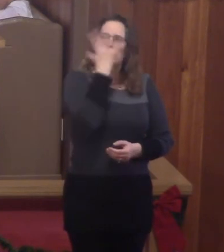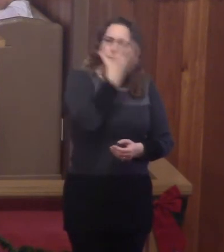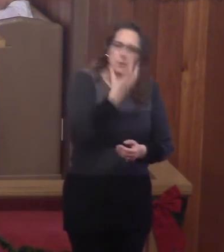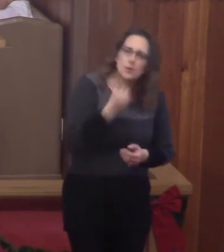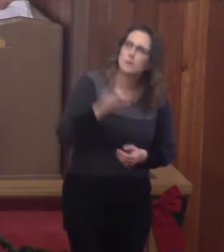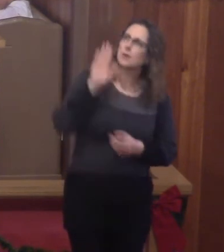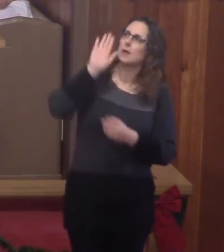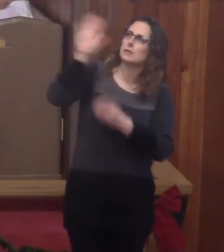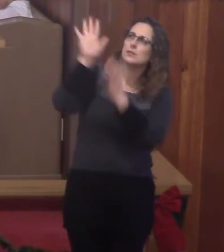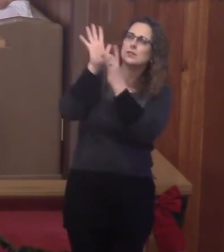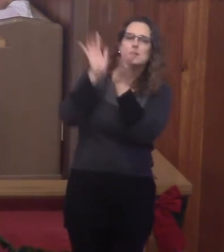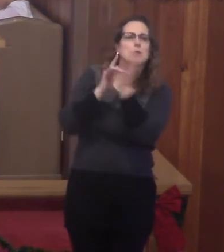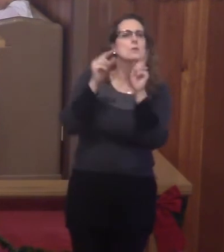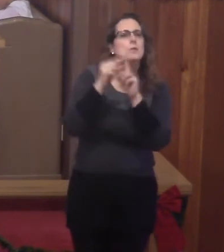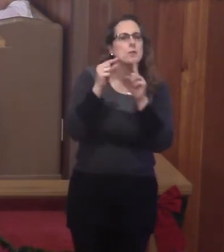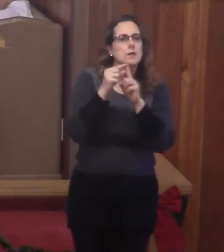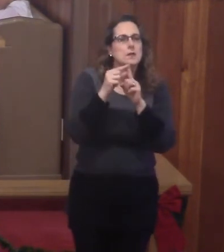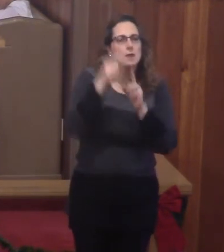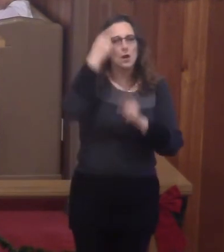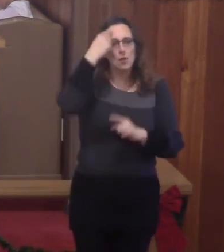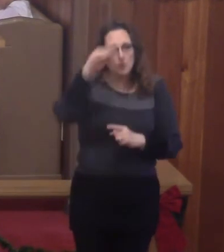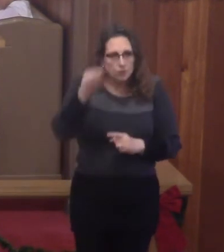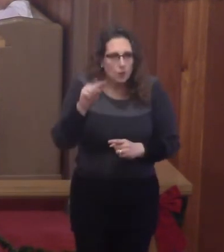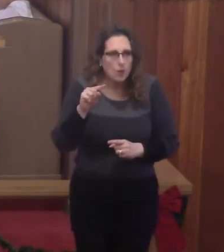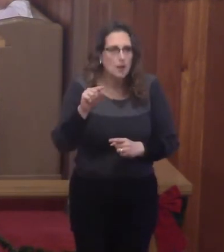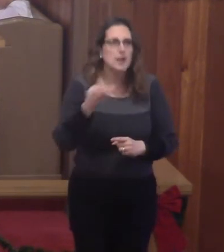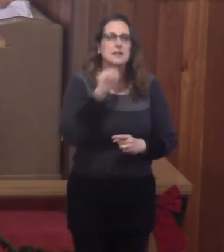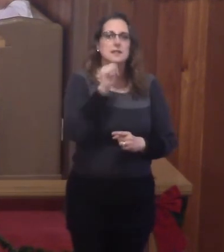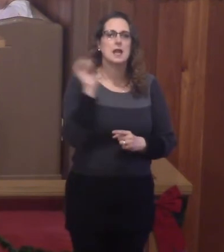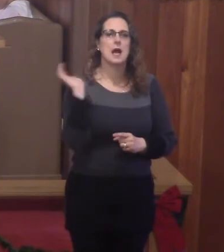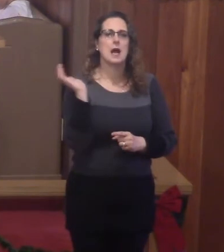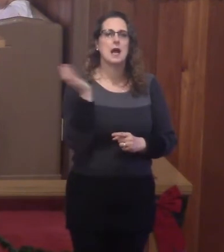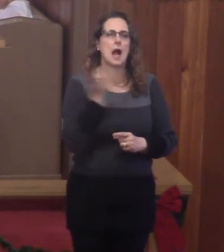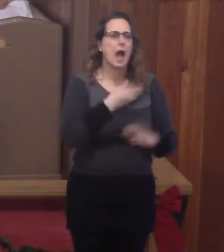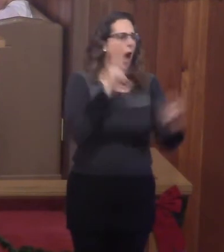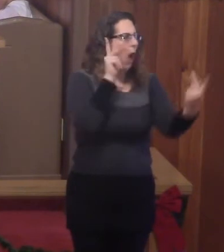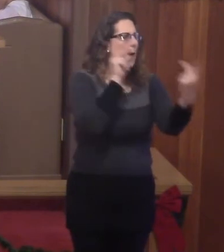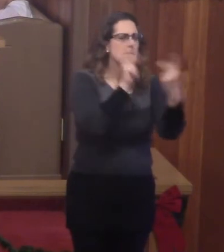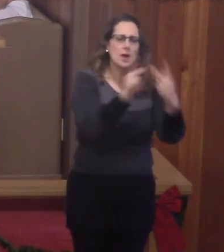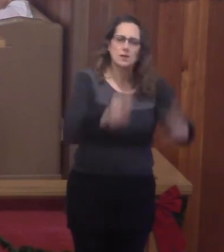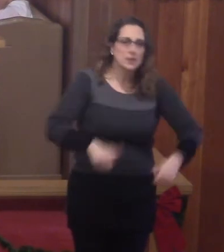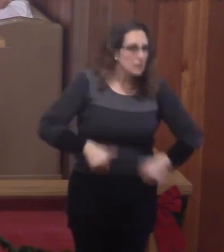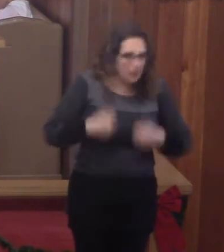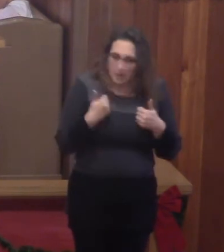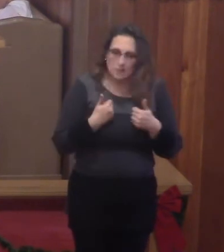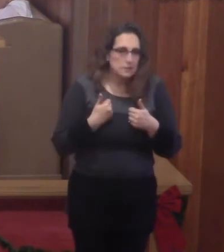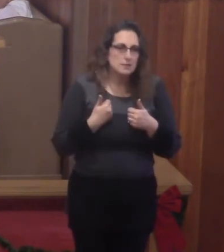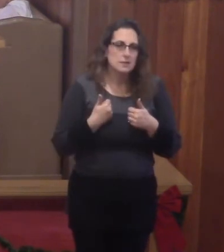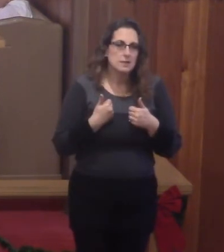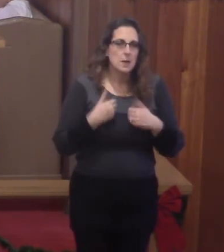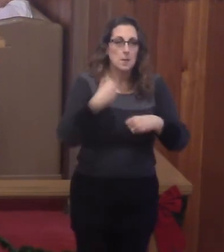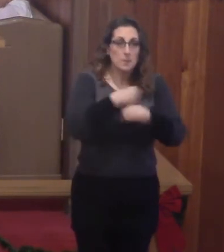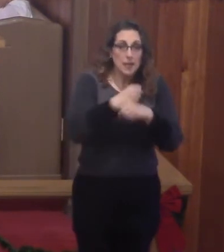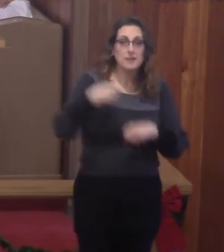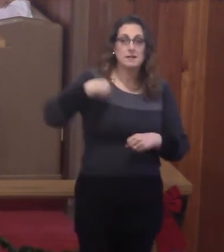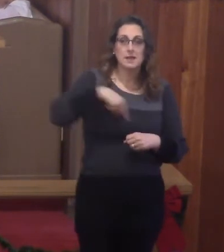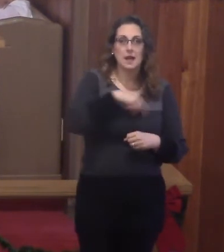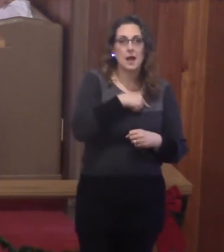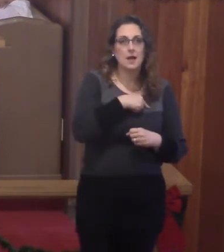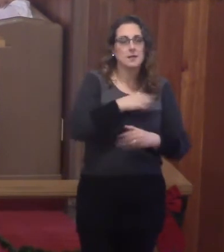word. Four, it isn't our perfect life that makes us God-pleasing. It's not the